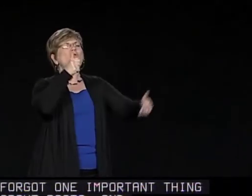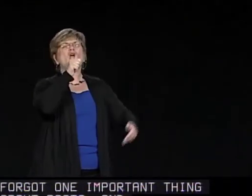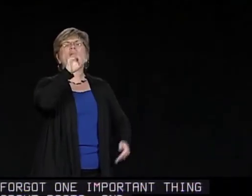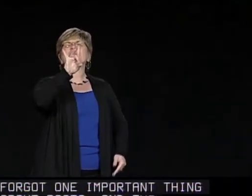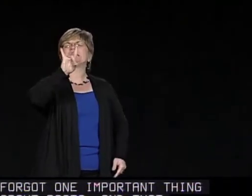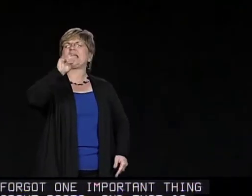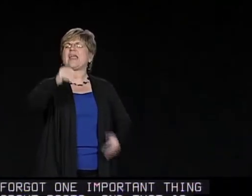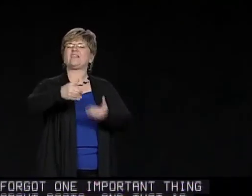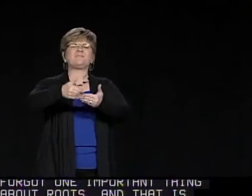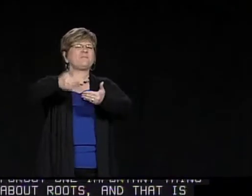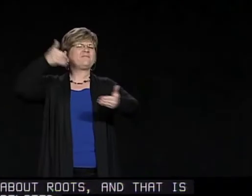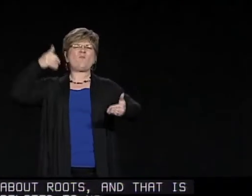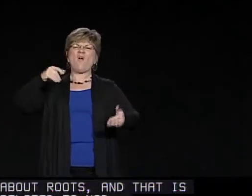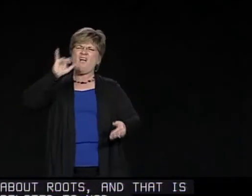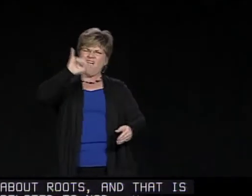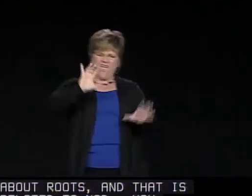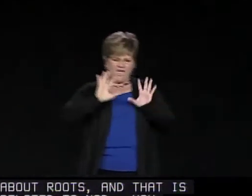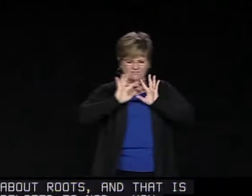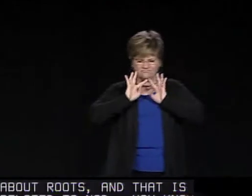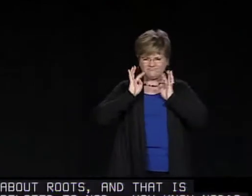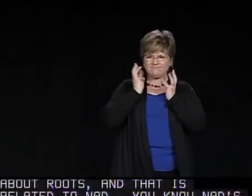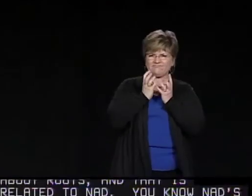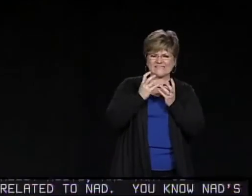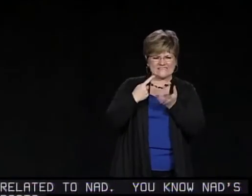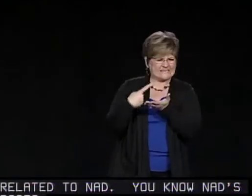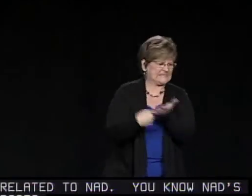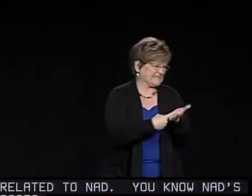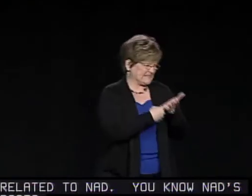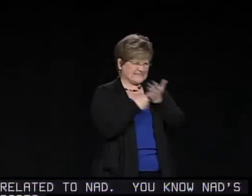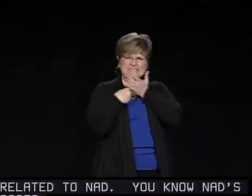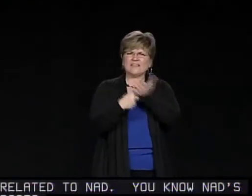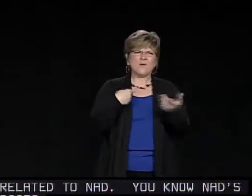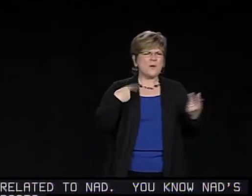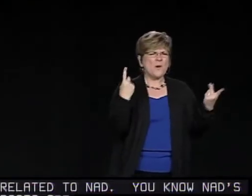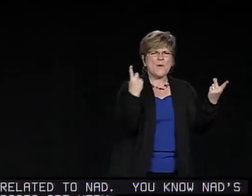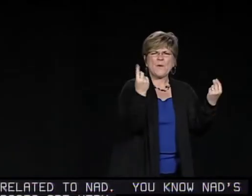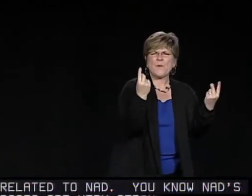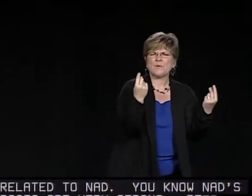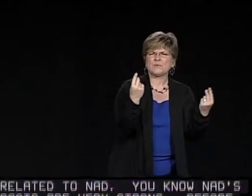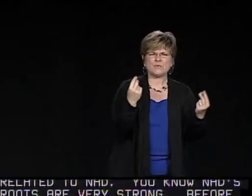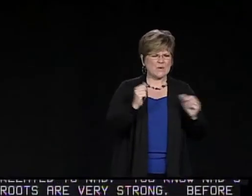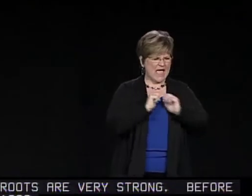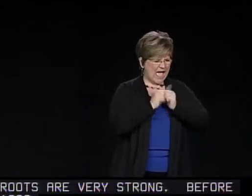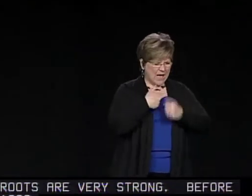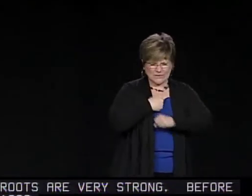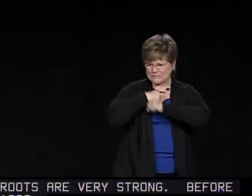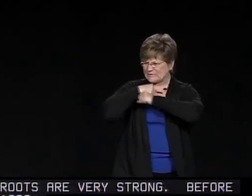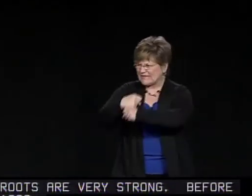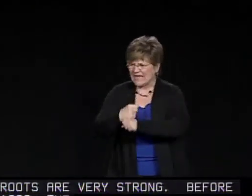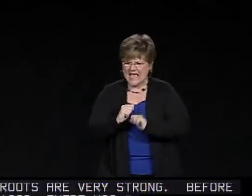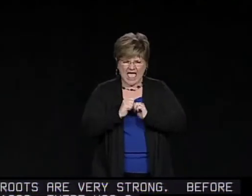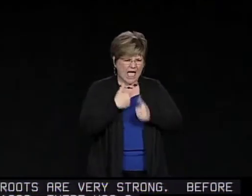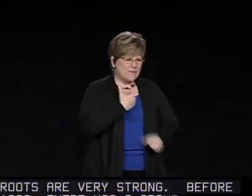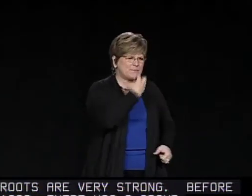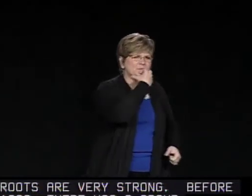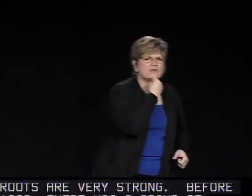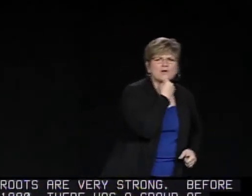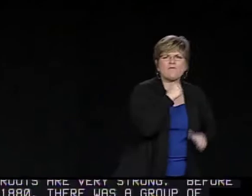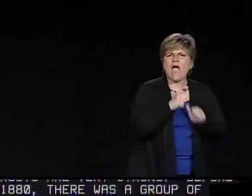roots are very strong. Before 1880, there was a group of people like us that were sitting around thinking,